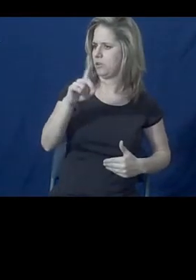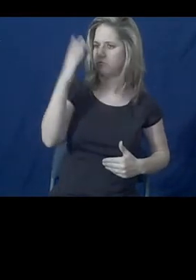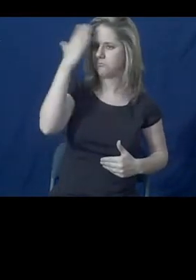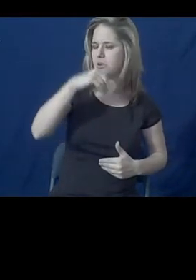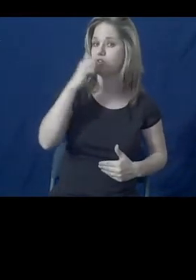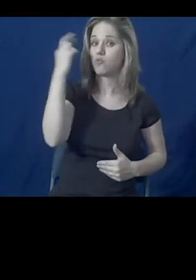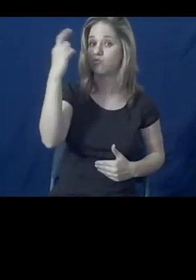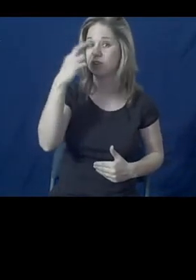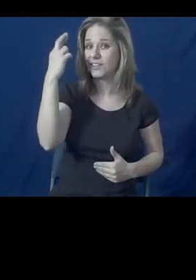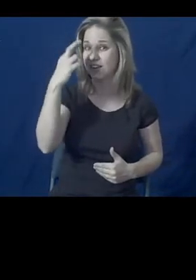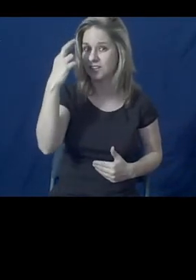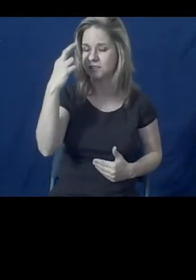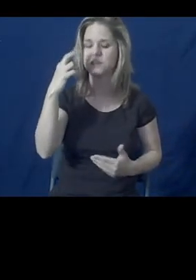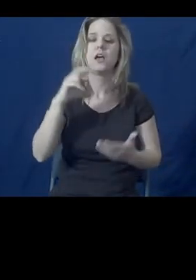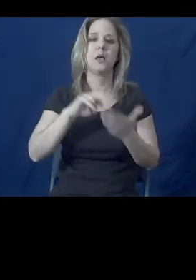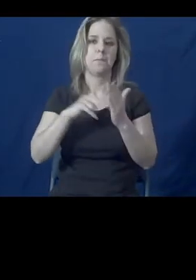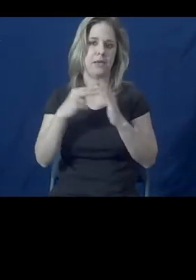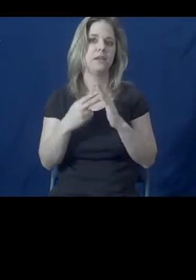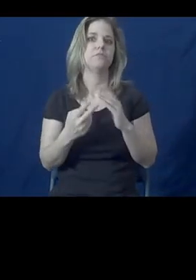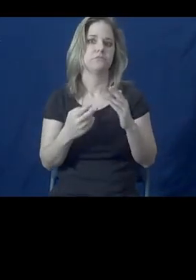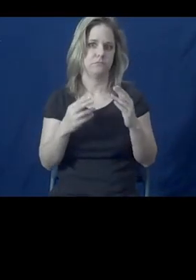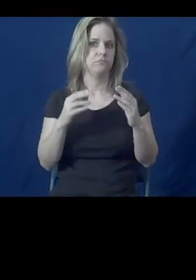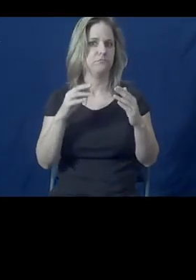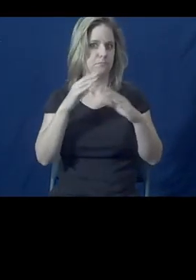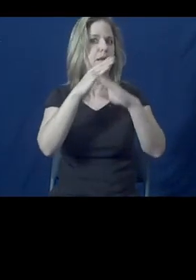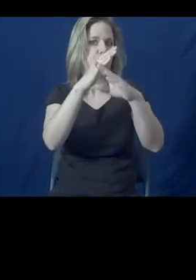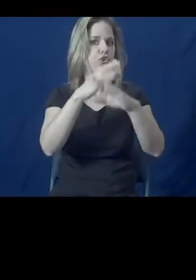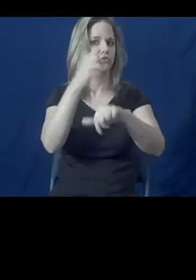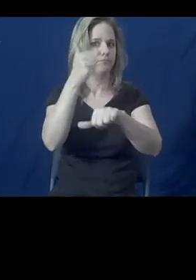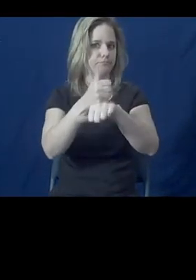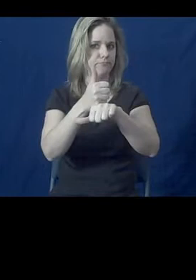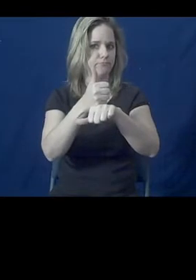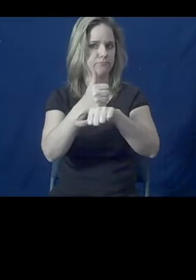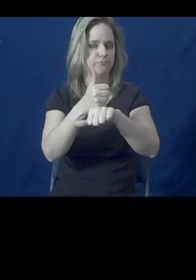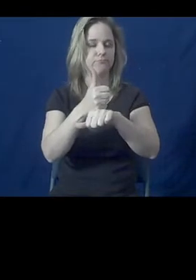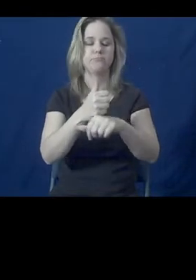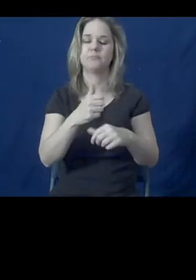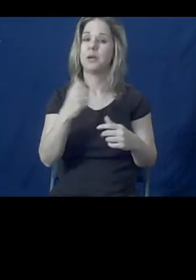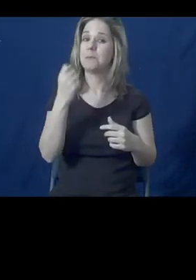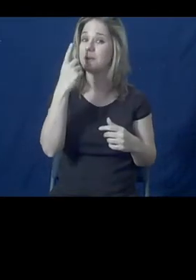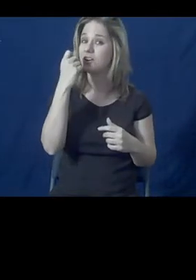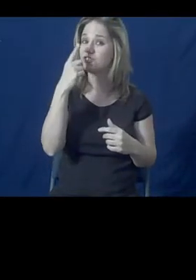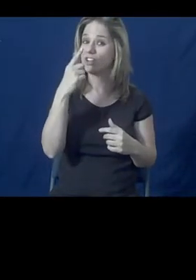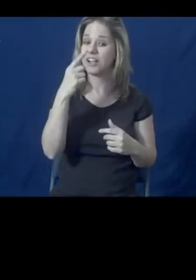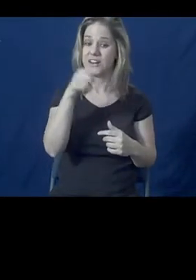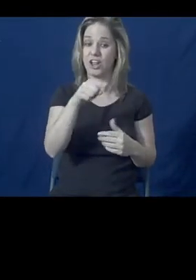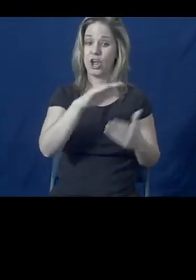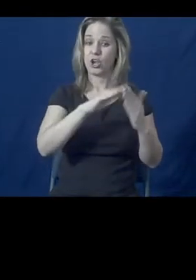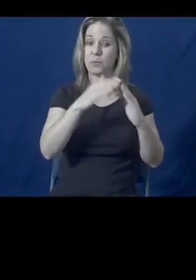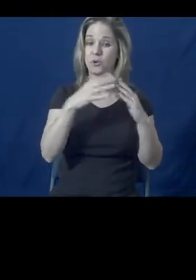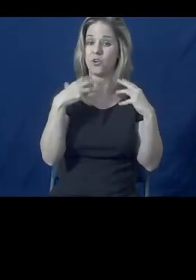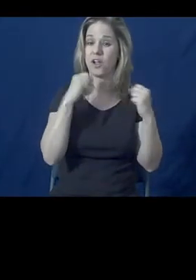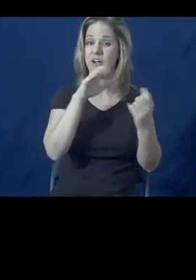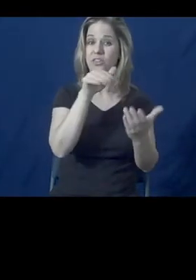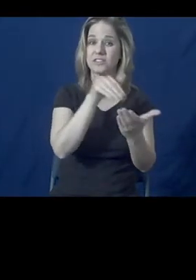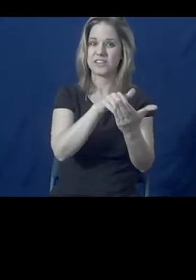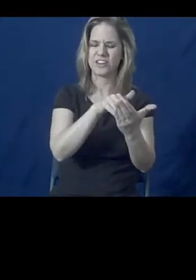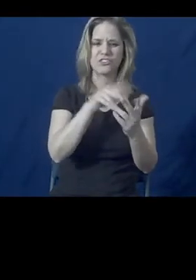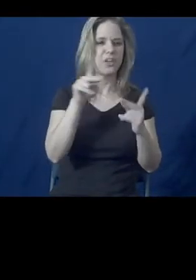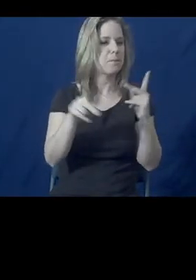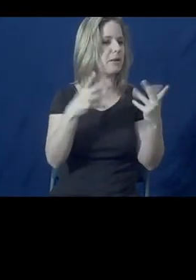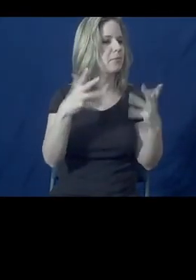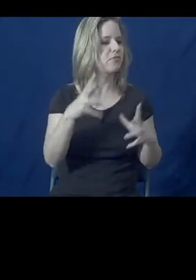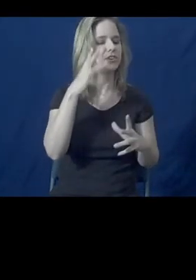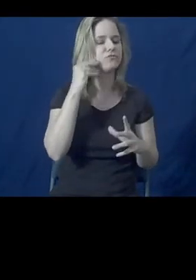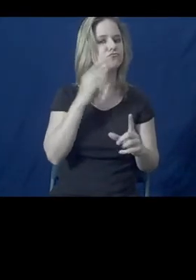reasons, there are barriers to care. And community health centers are places. They're well-worn paths of the community.